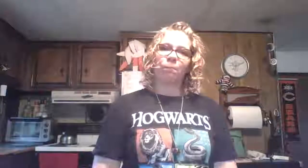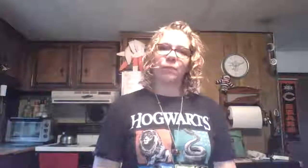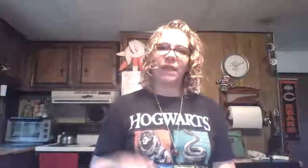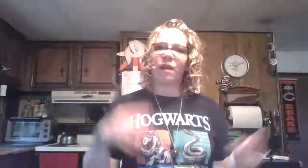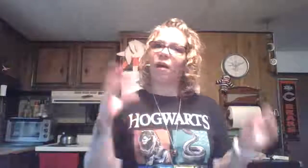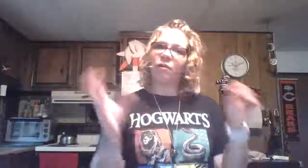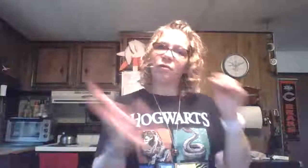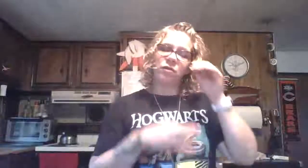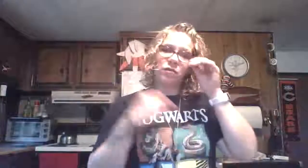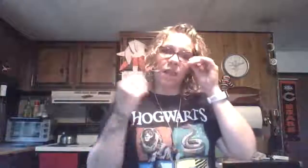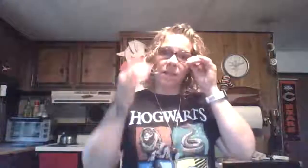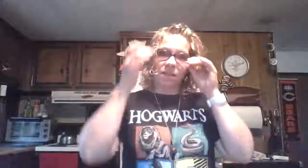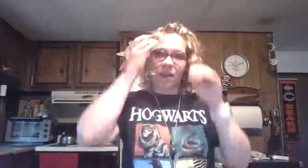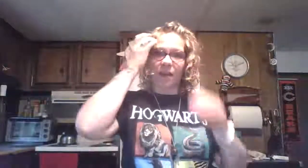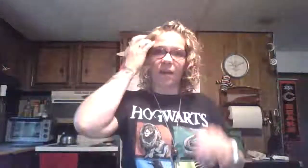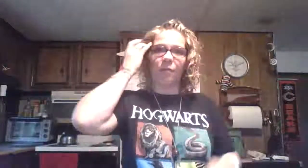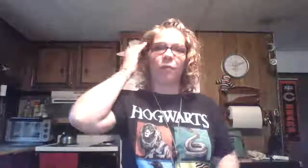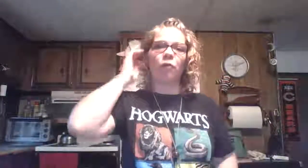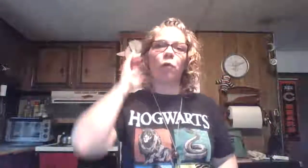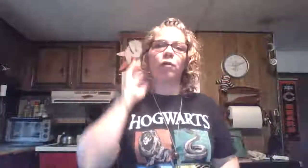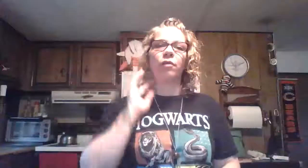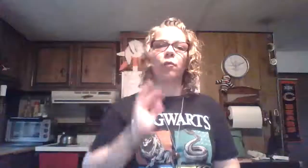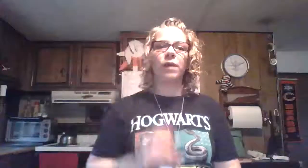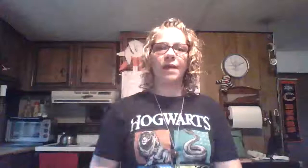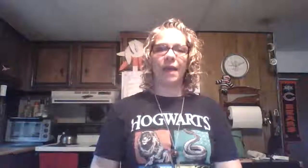Get all those loose ends tied up for the weekend.